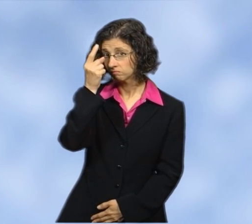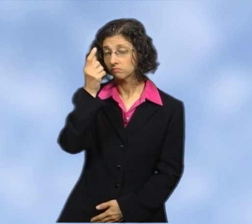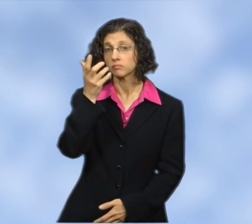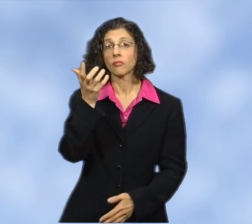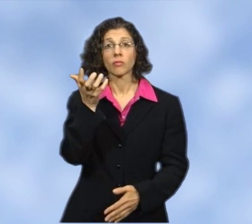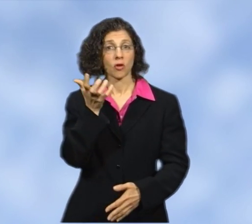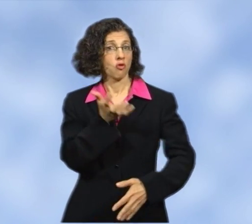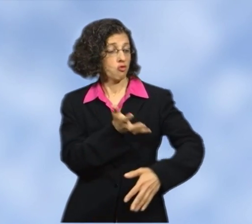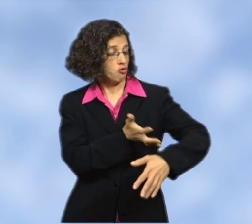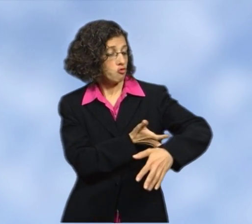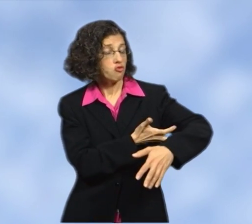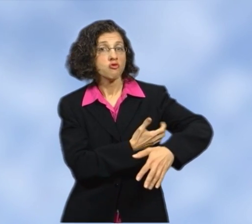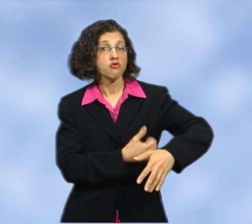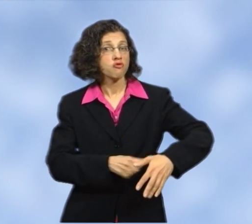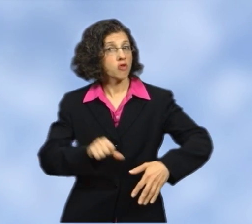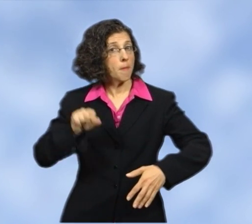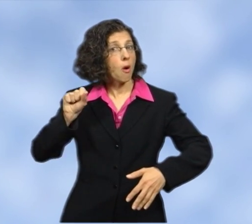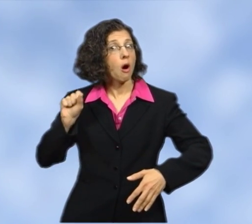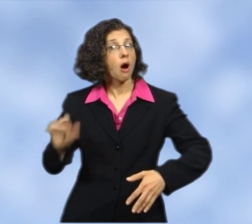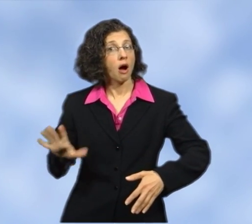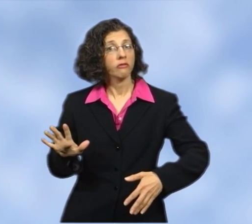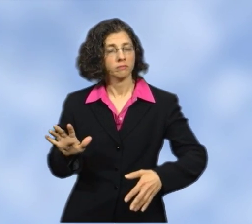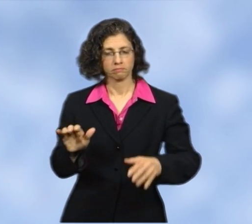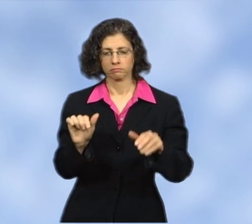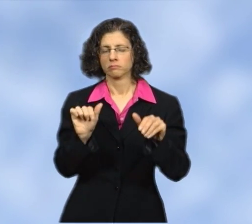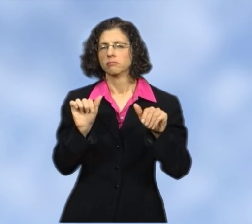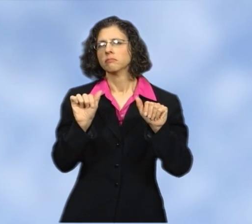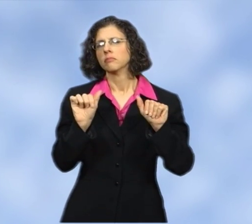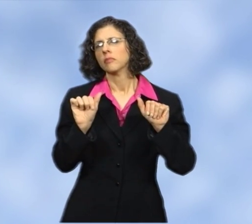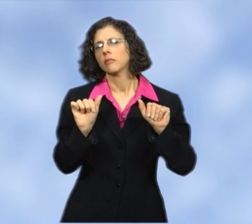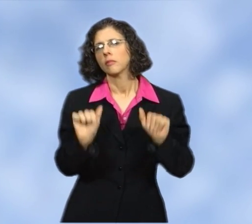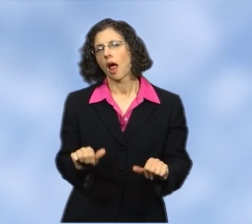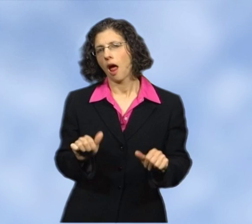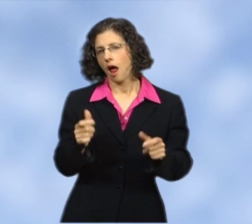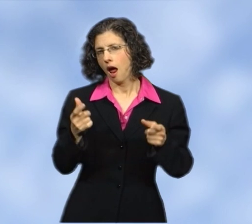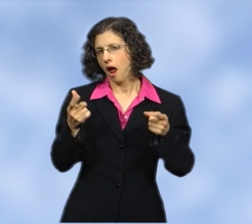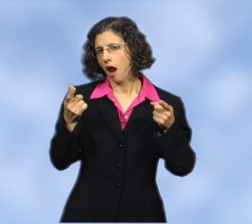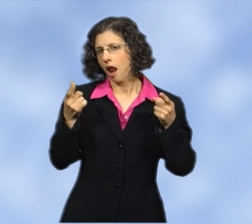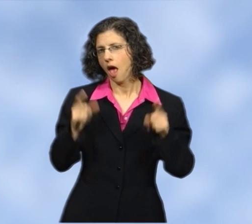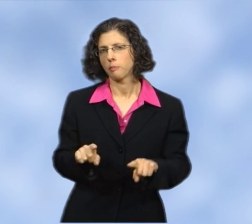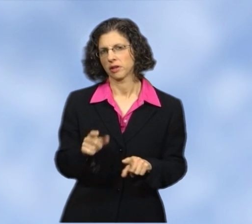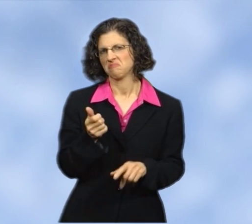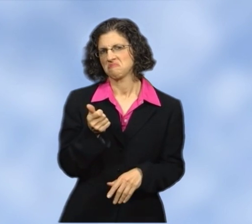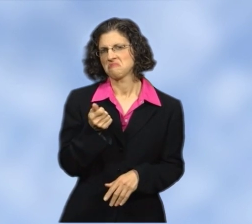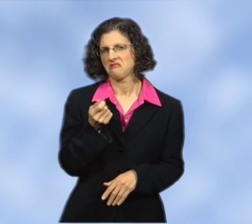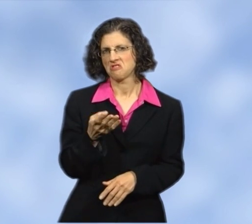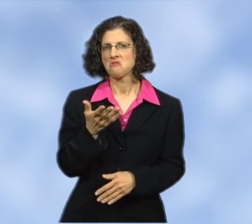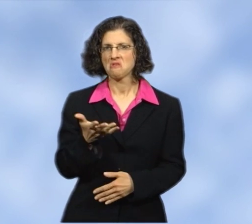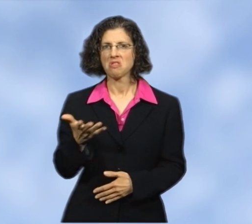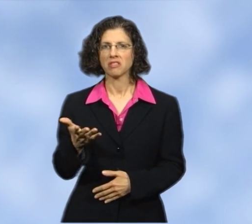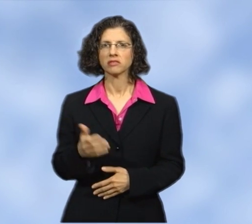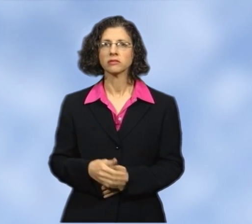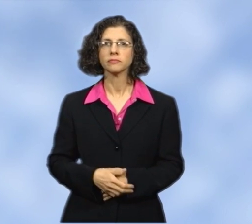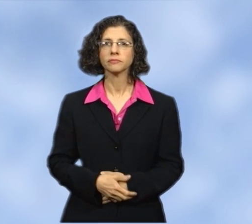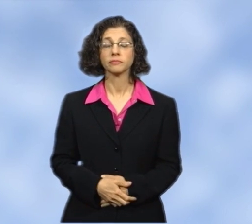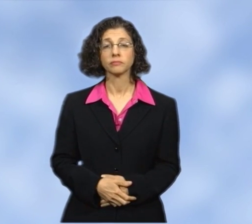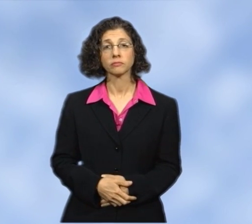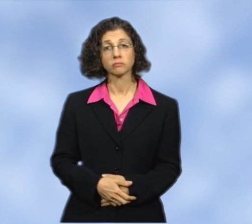There are some side effects that can occur as a result of this procedure.